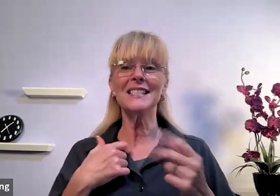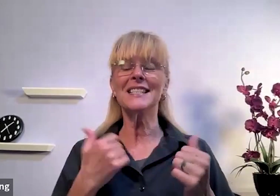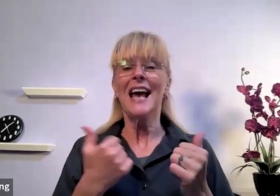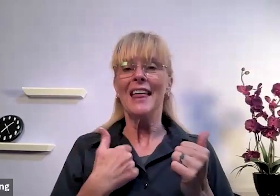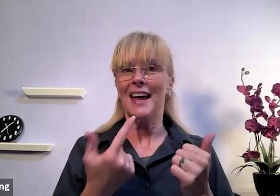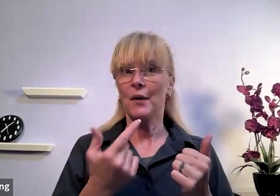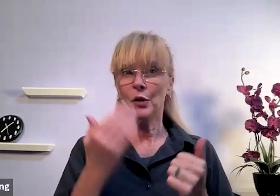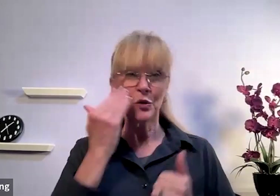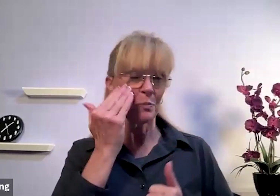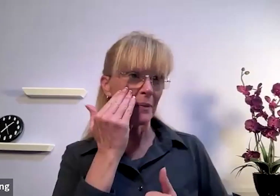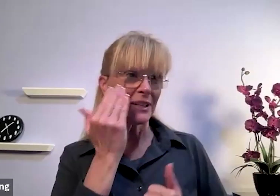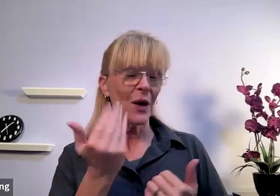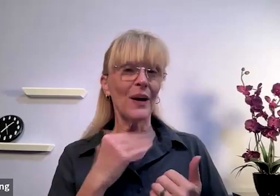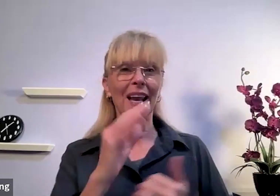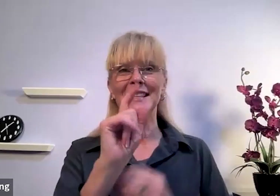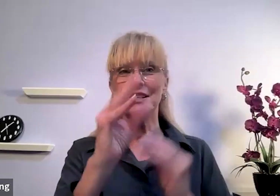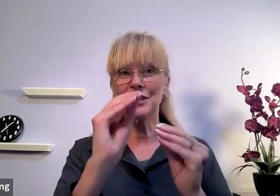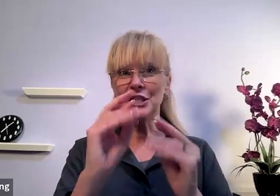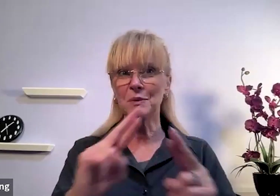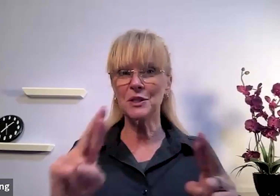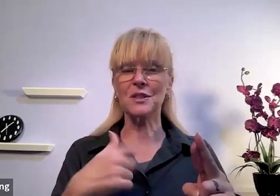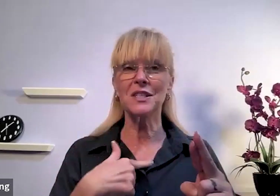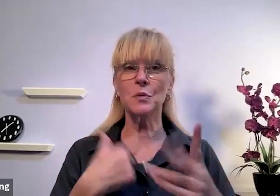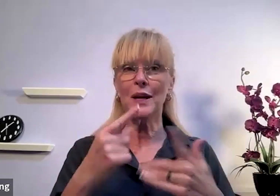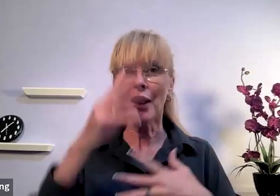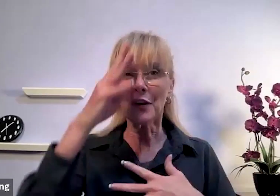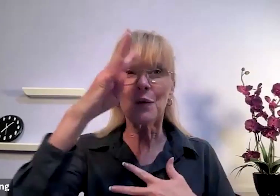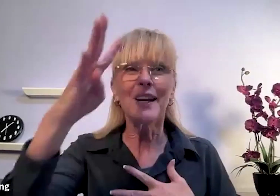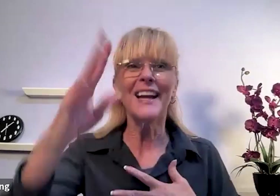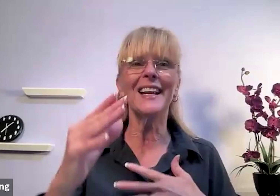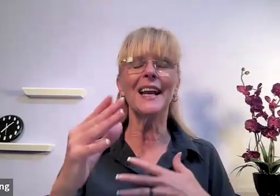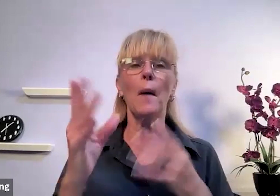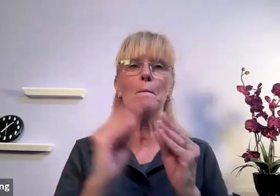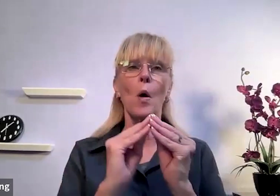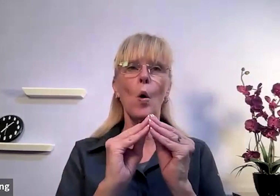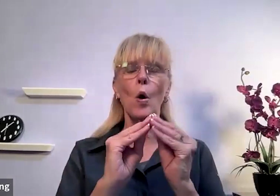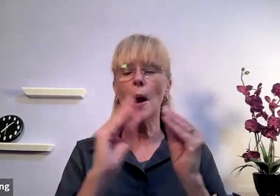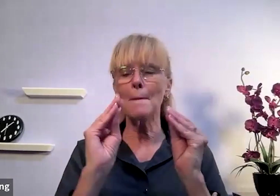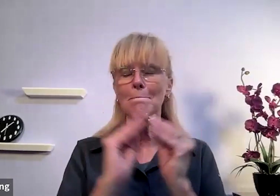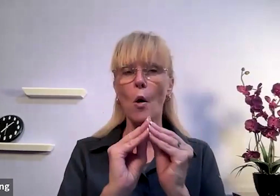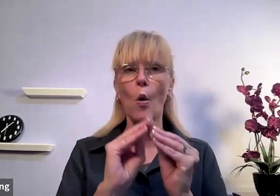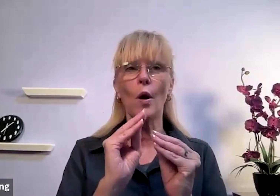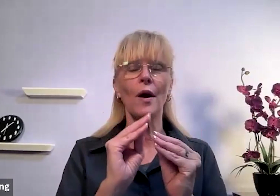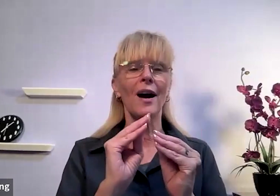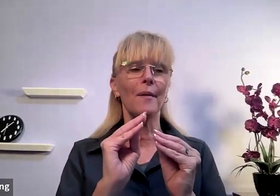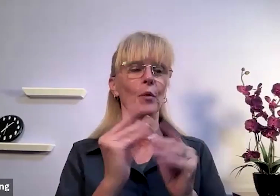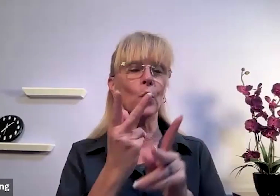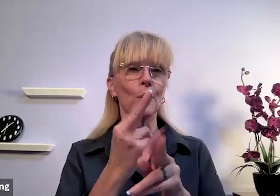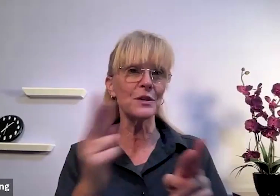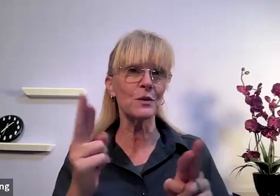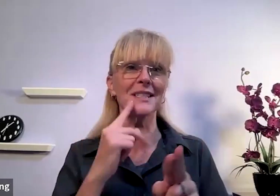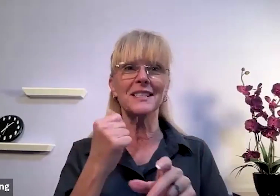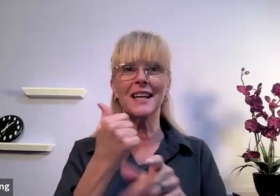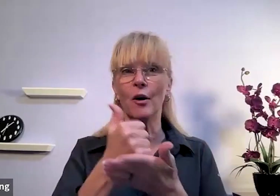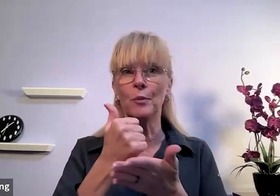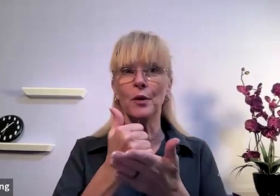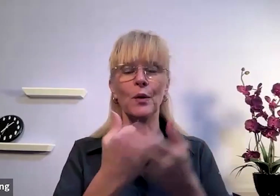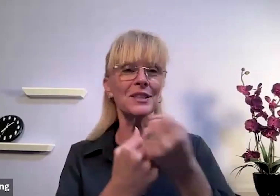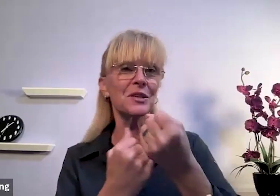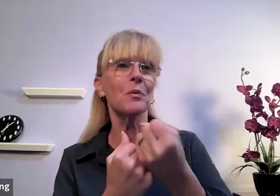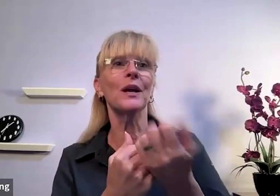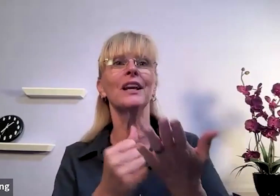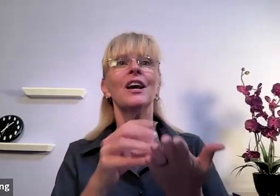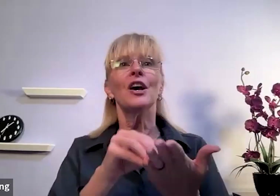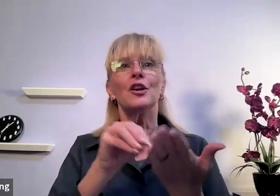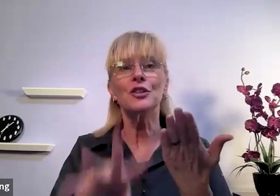part is that you probably know at ASL Teaching Resources we are creating more and more resources to help